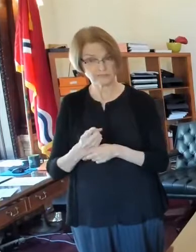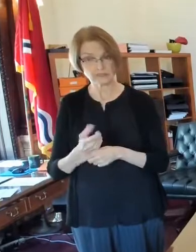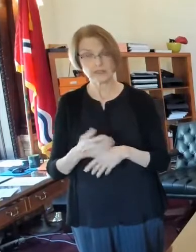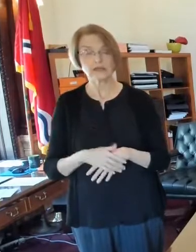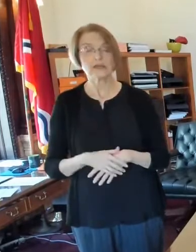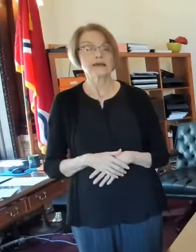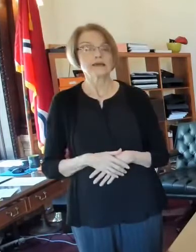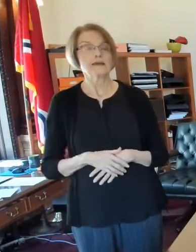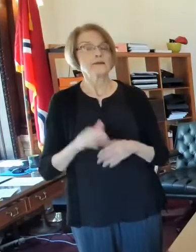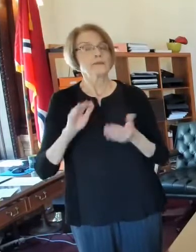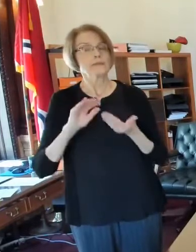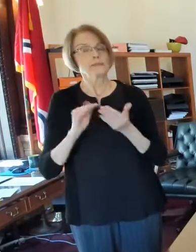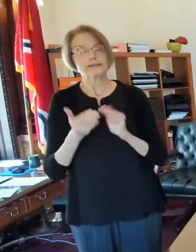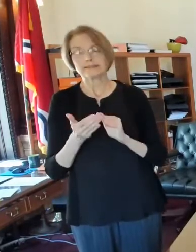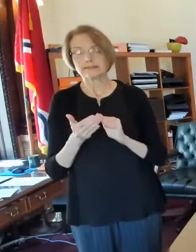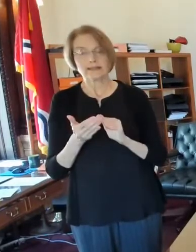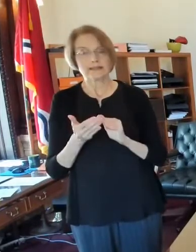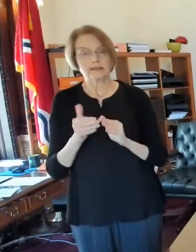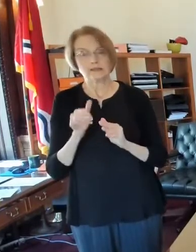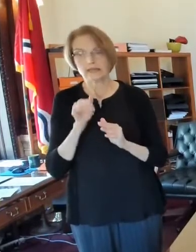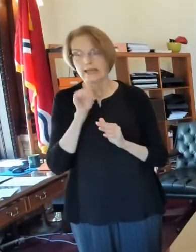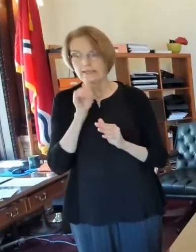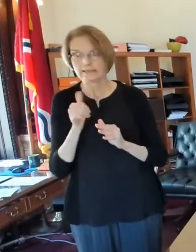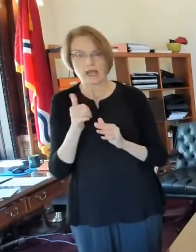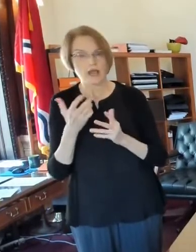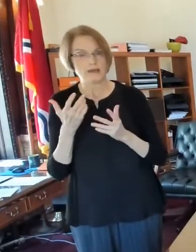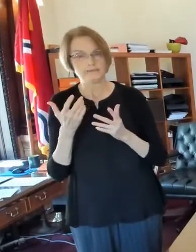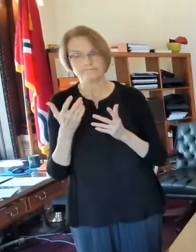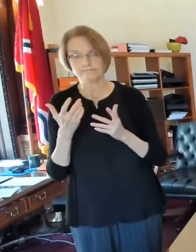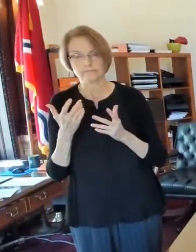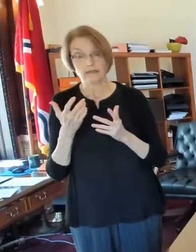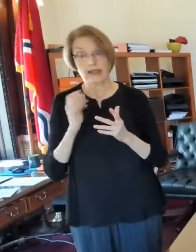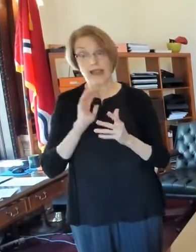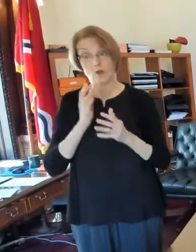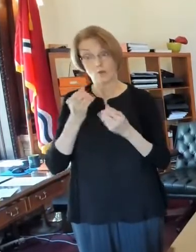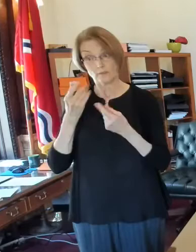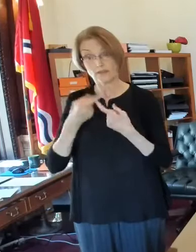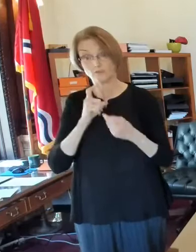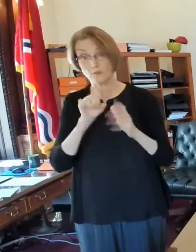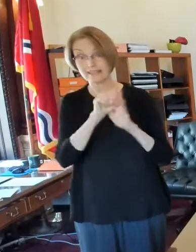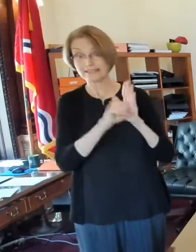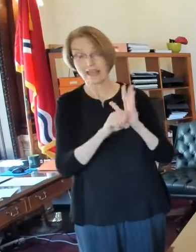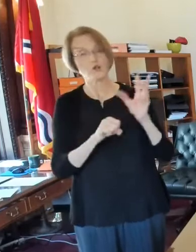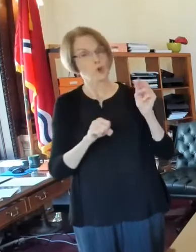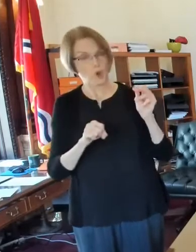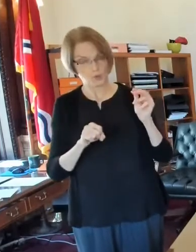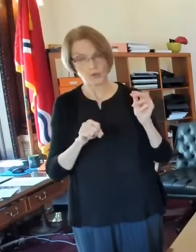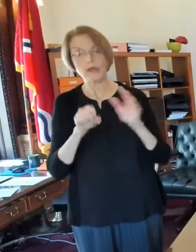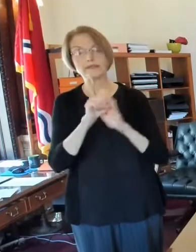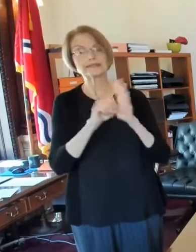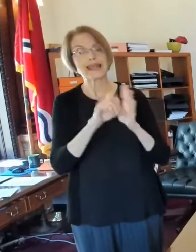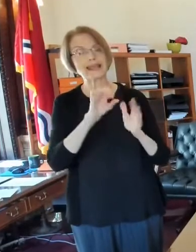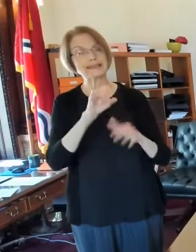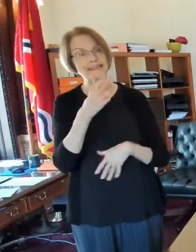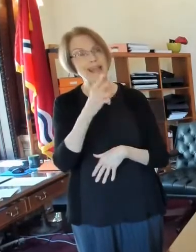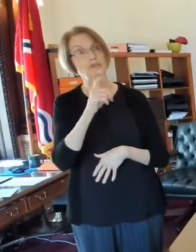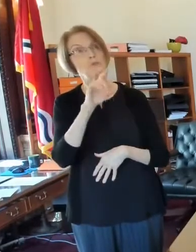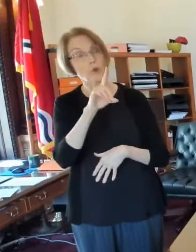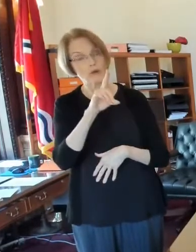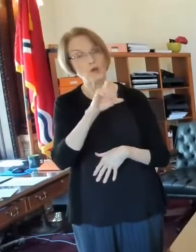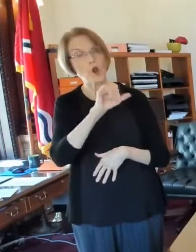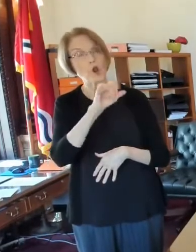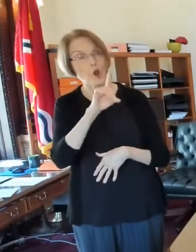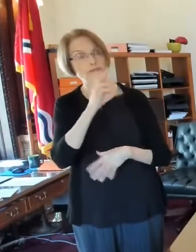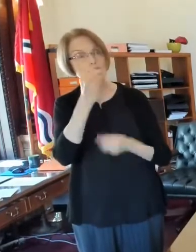city is not dependent on our, on getting our information from the state dashboard. Yes, the state dashboards got to get up.